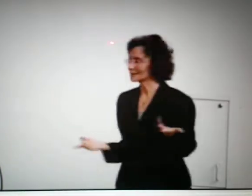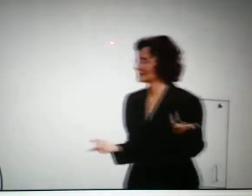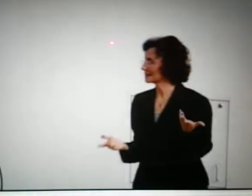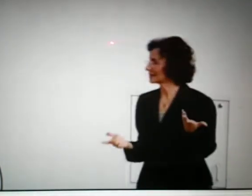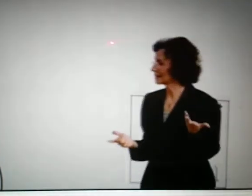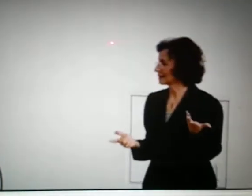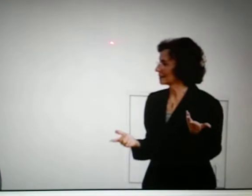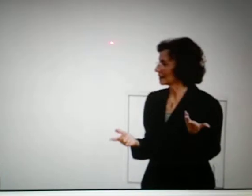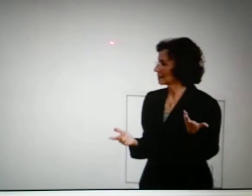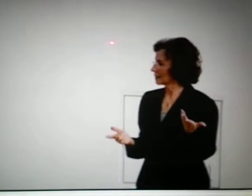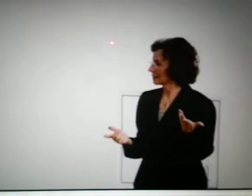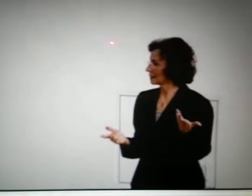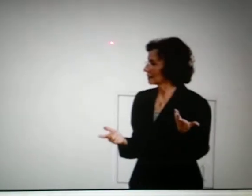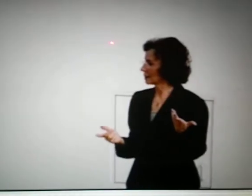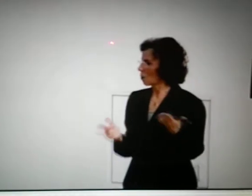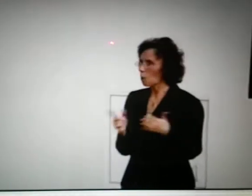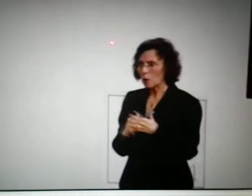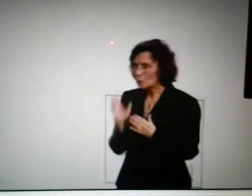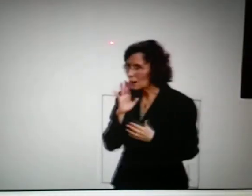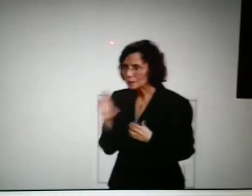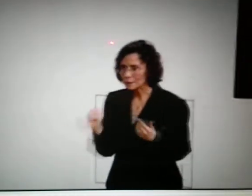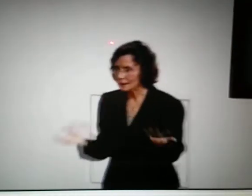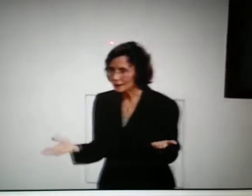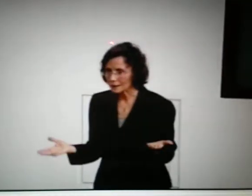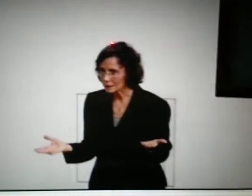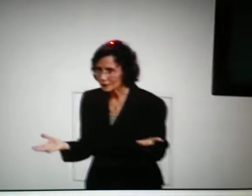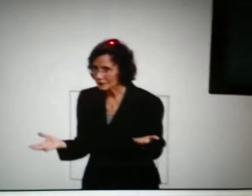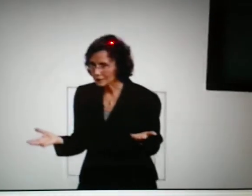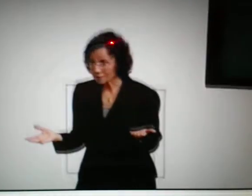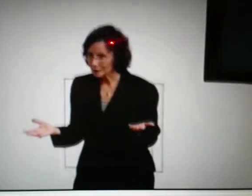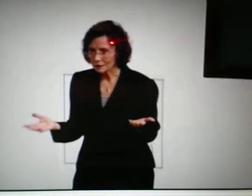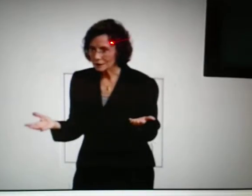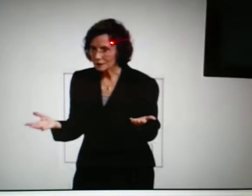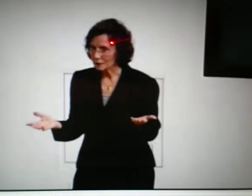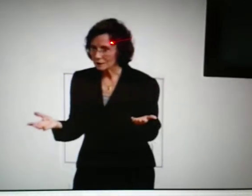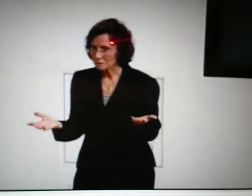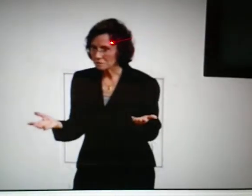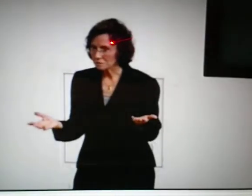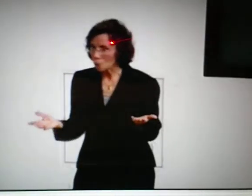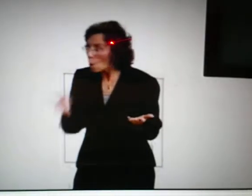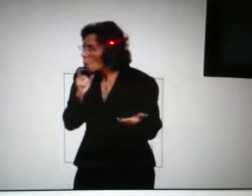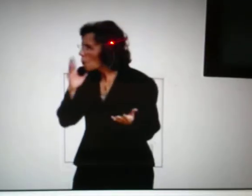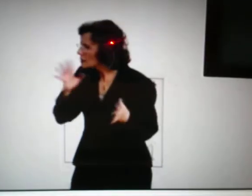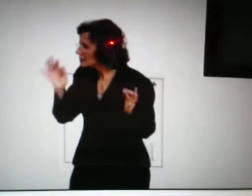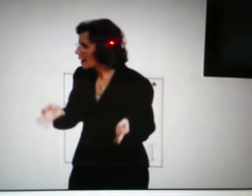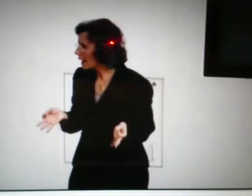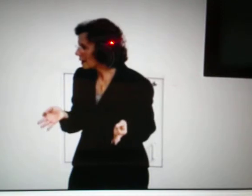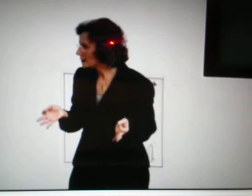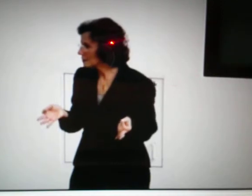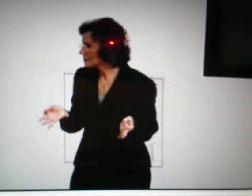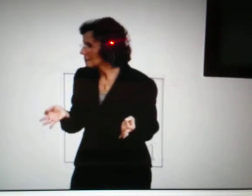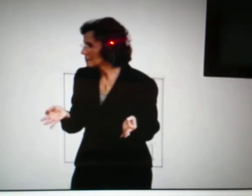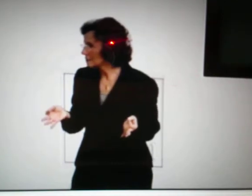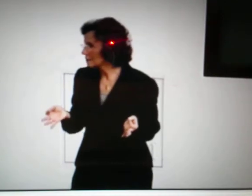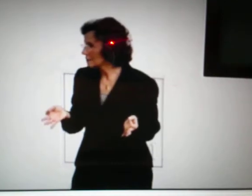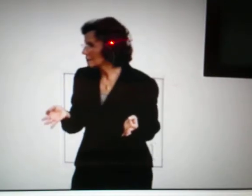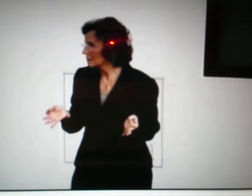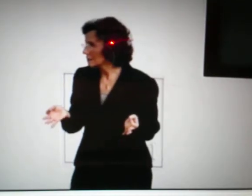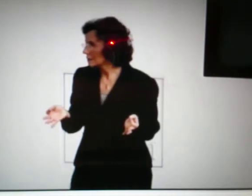The future of sign languages. What they're going to look like. And who's deciding what they're